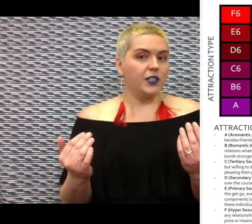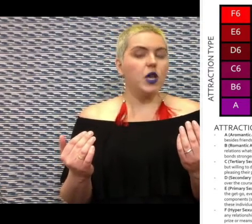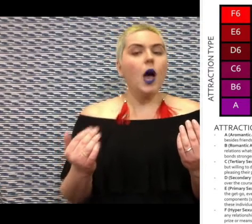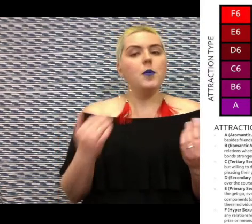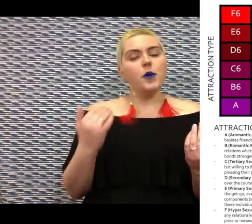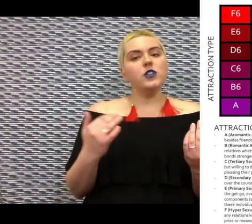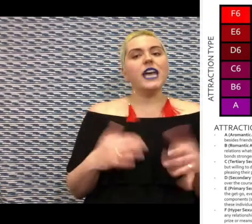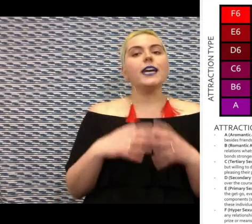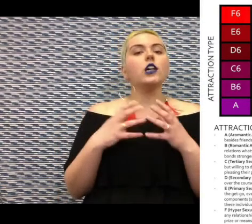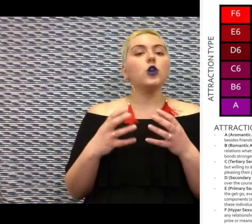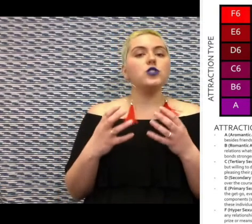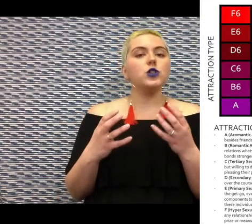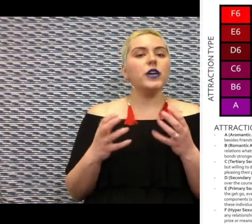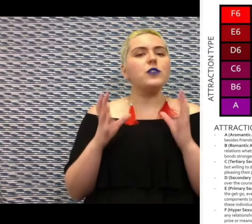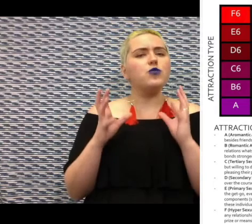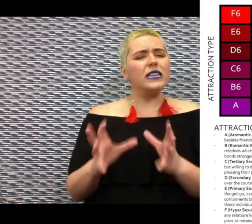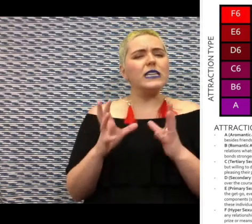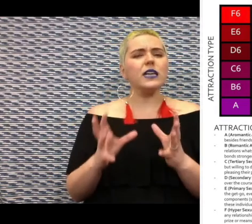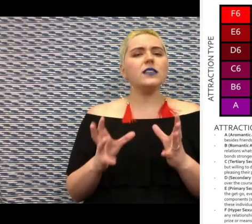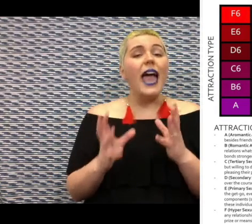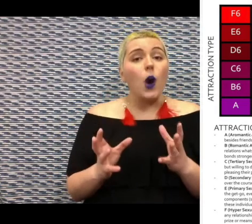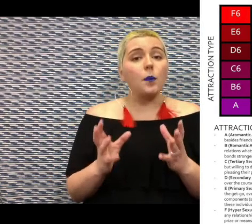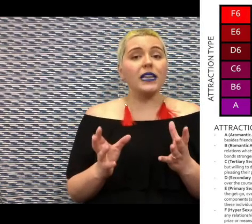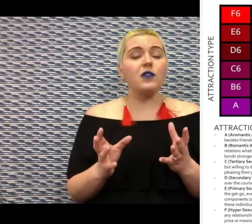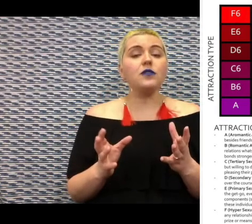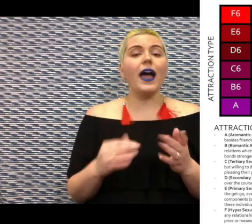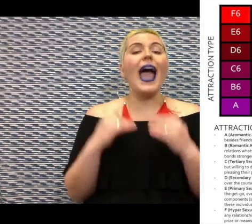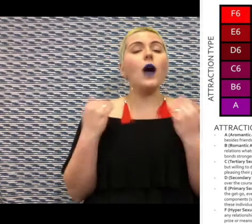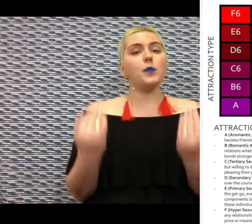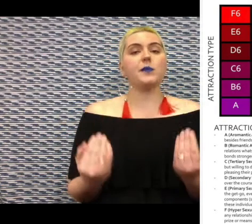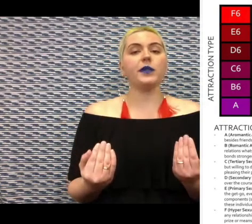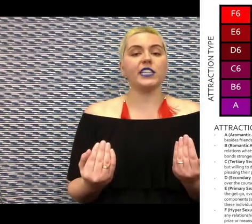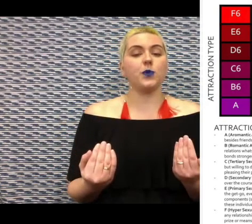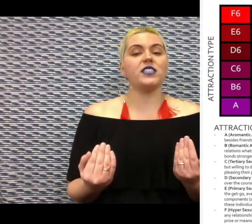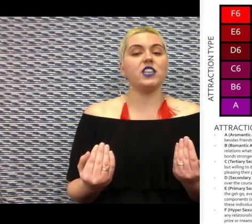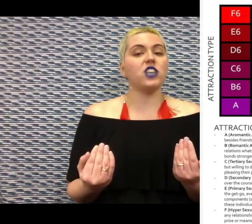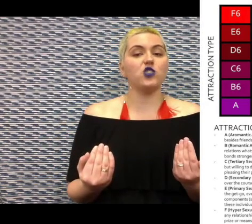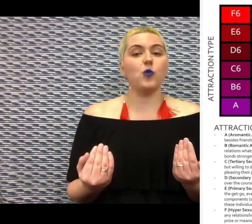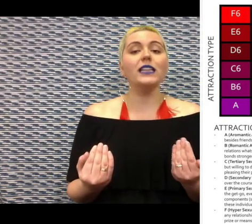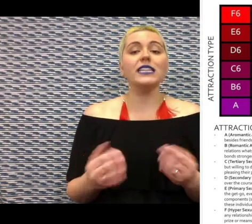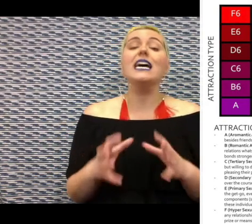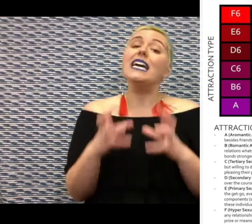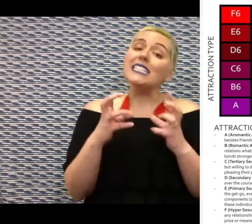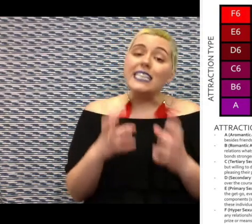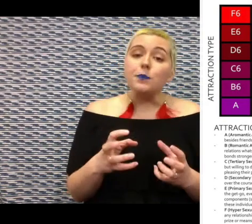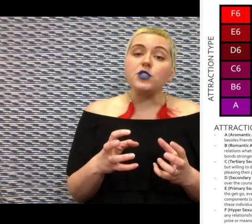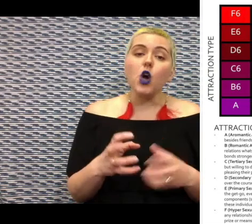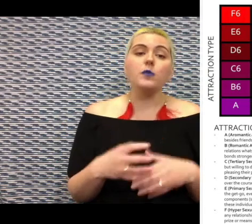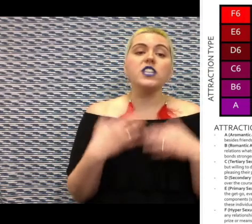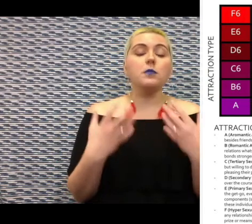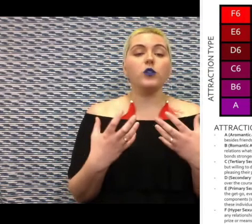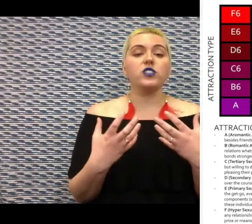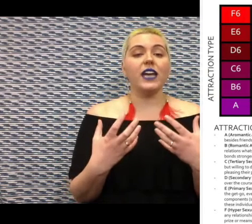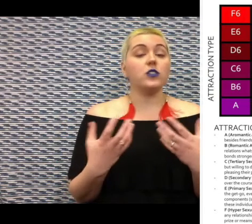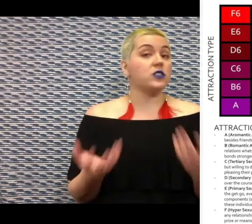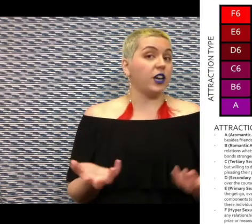glance but when you take a closer look it really does help clarify how people express their sexuality in deeper terms